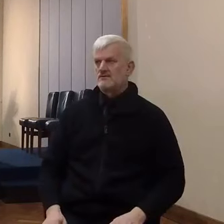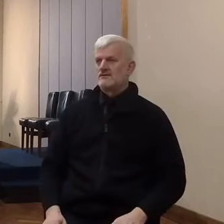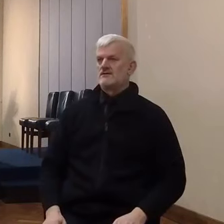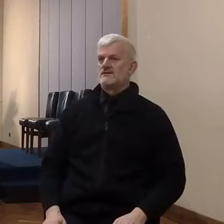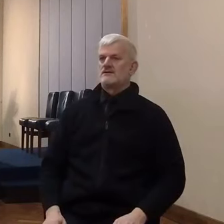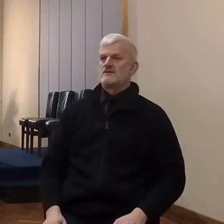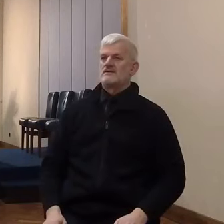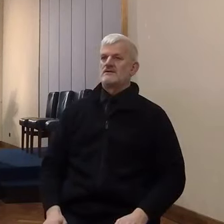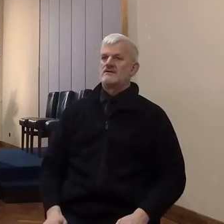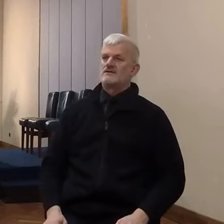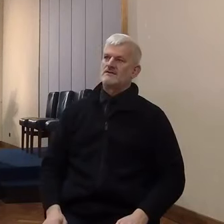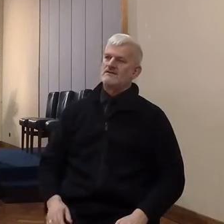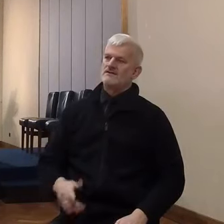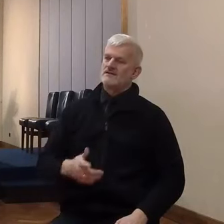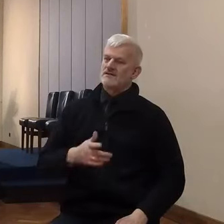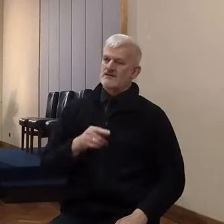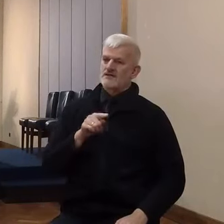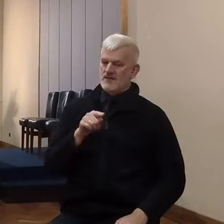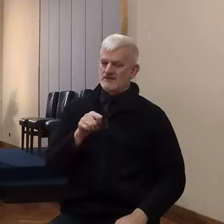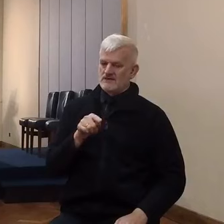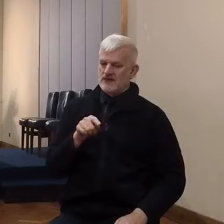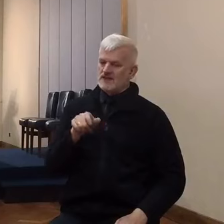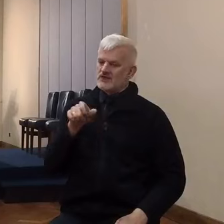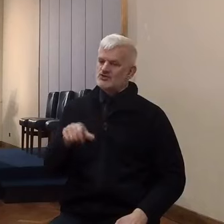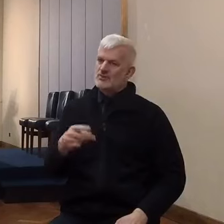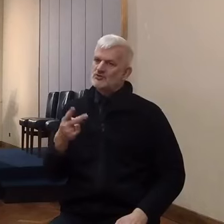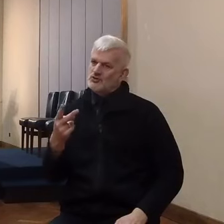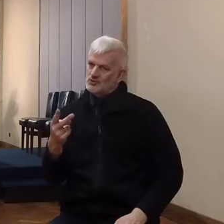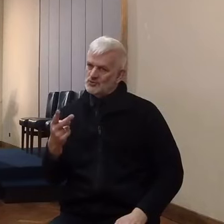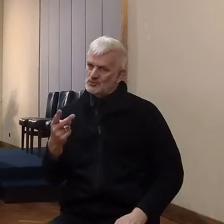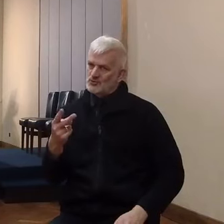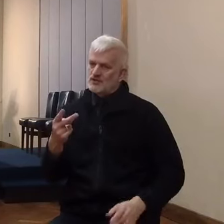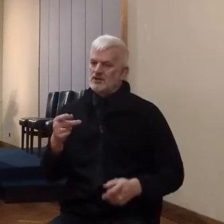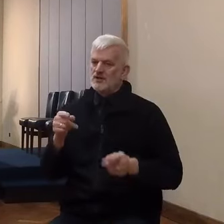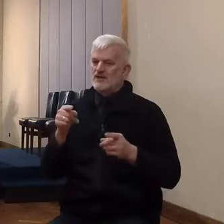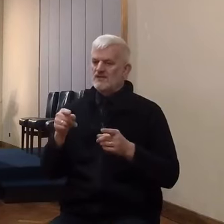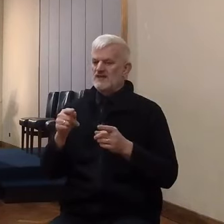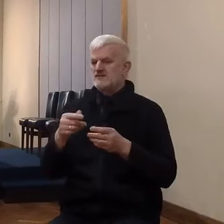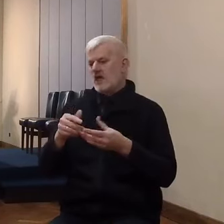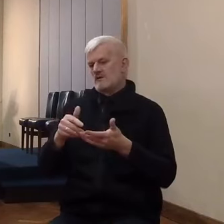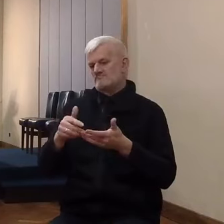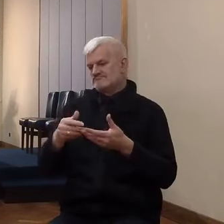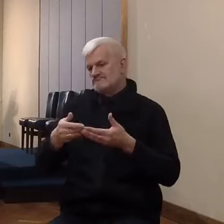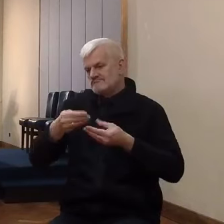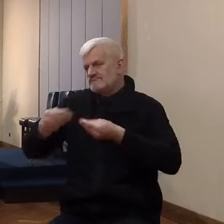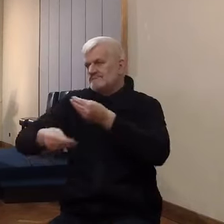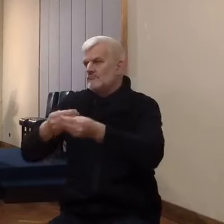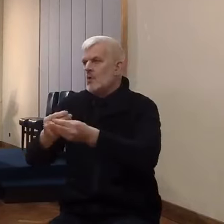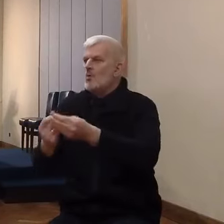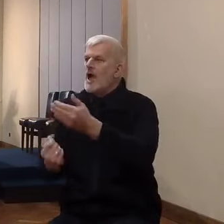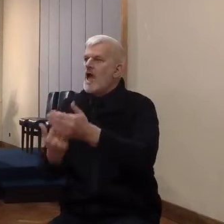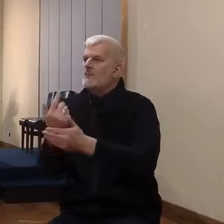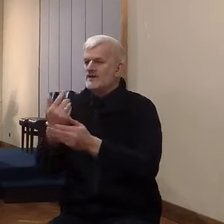what happened just before that 10th verse. Either Joshua sent the spies